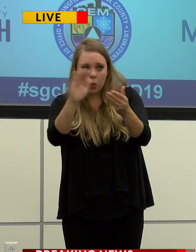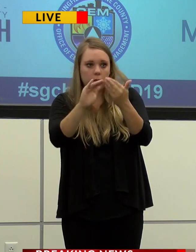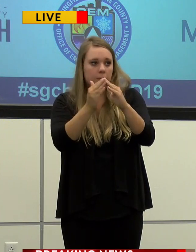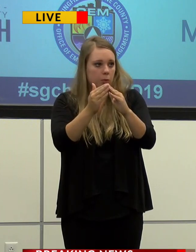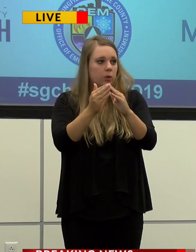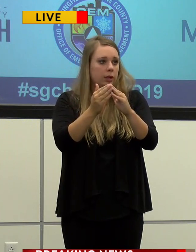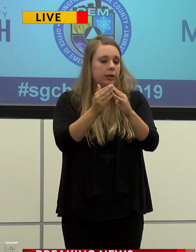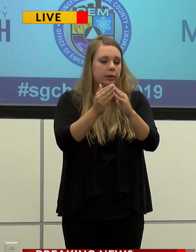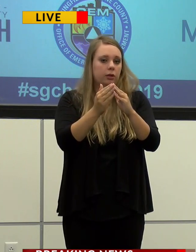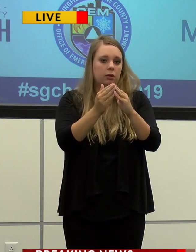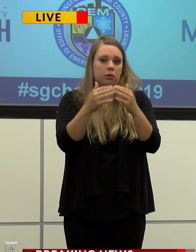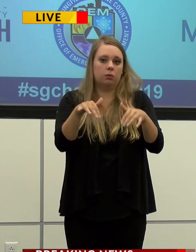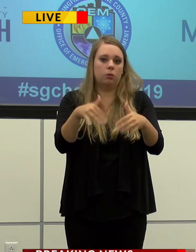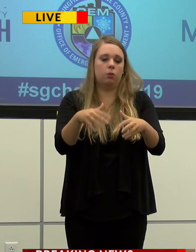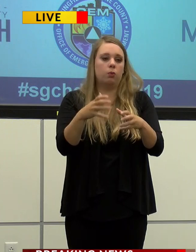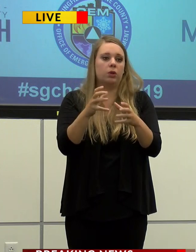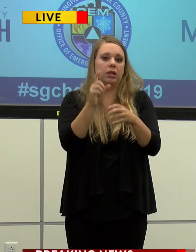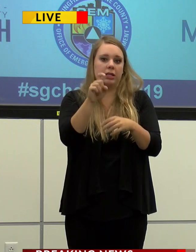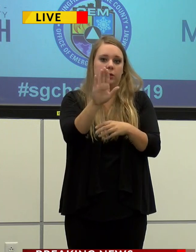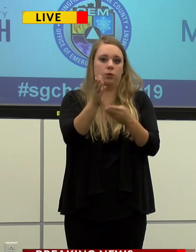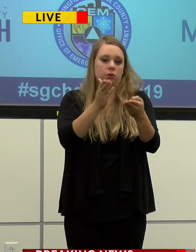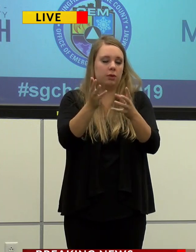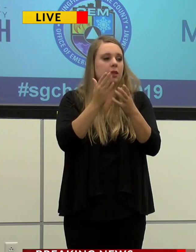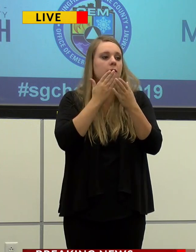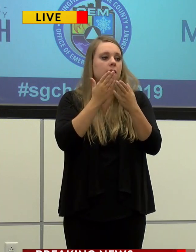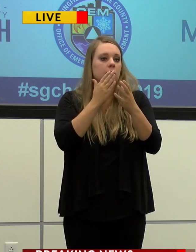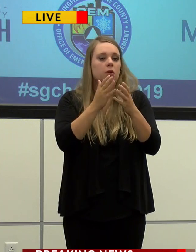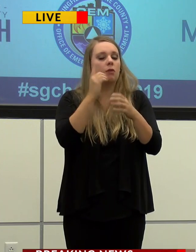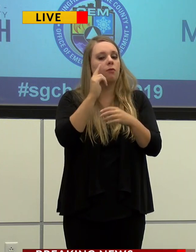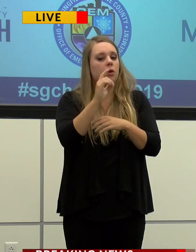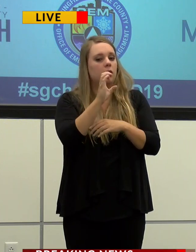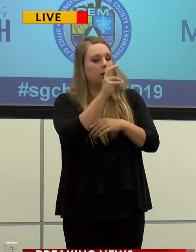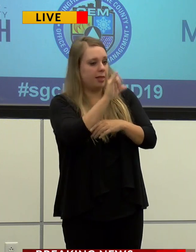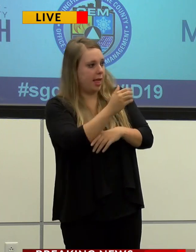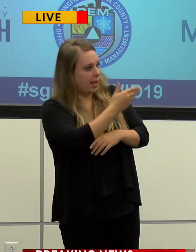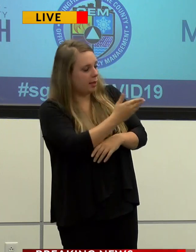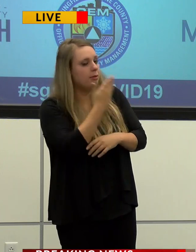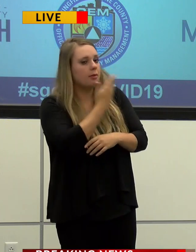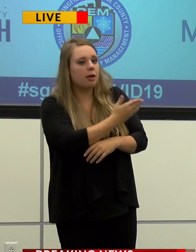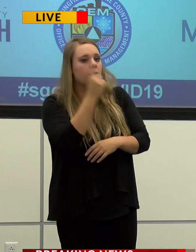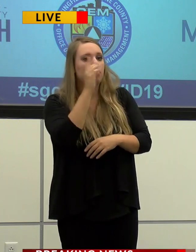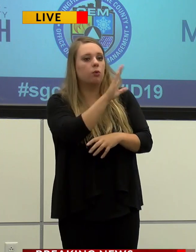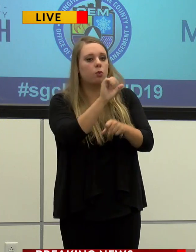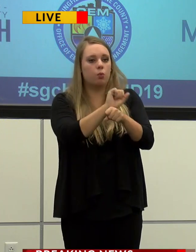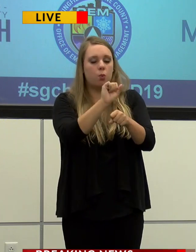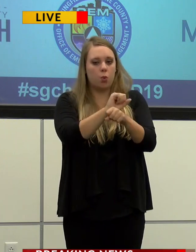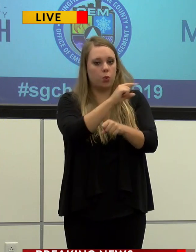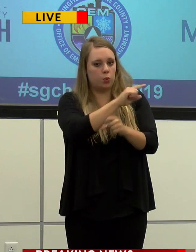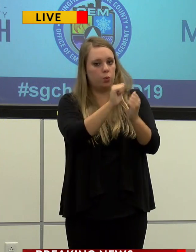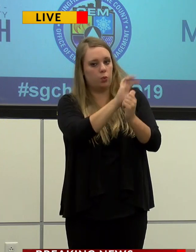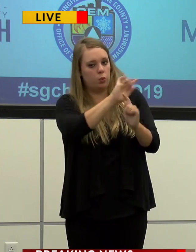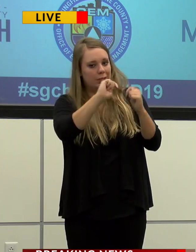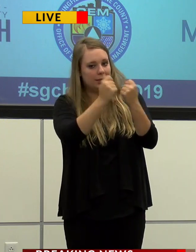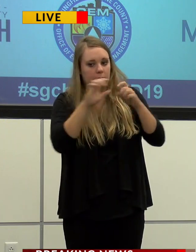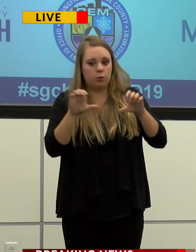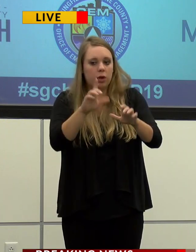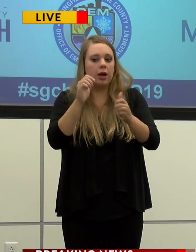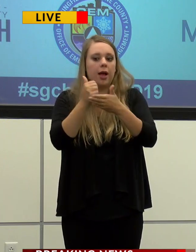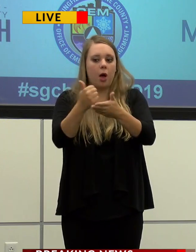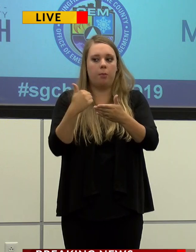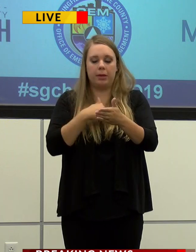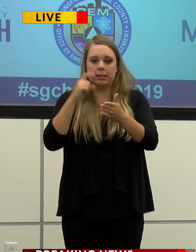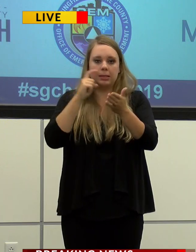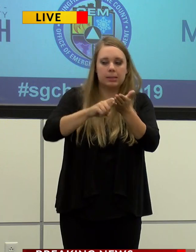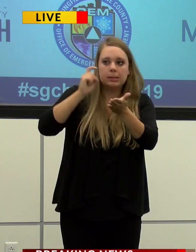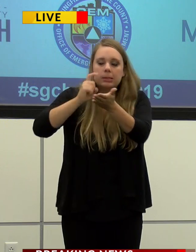It's much needed and we are very appreciative. thank you to Clay for the work that you and your team are doing to help us identify,